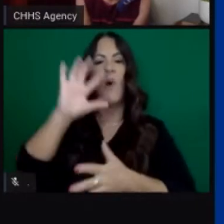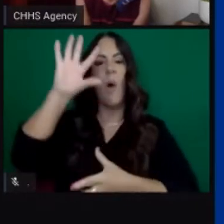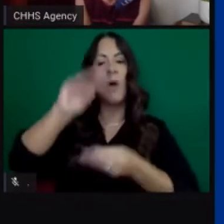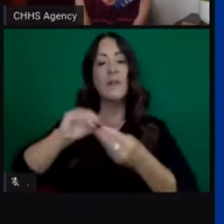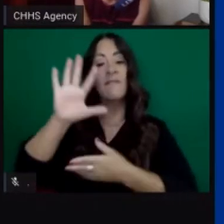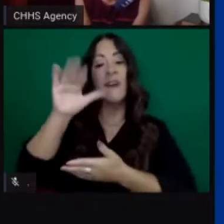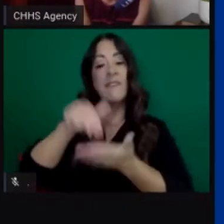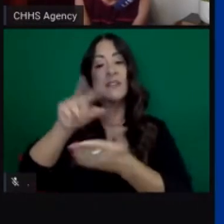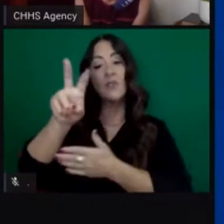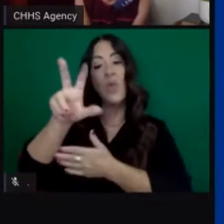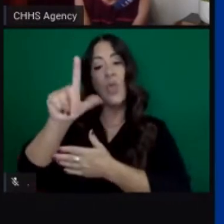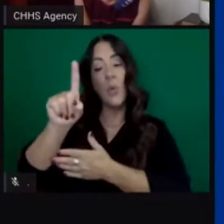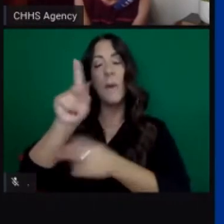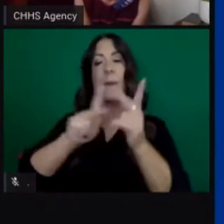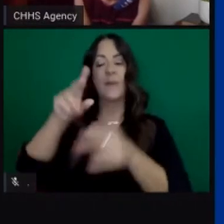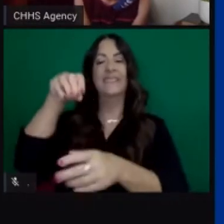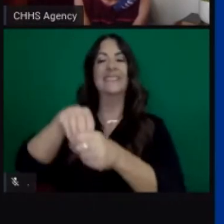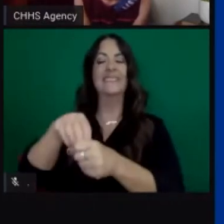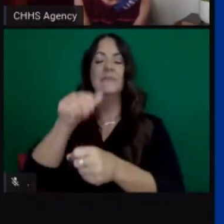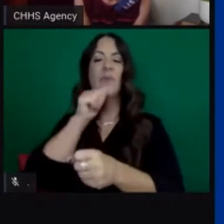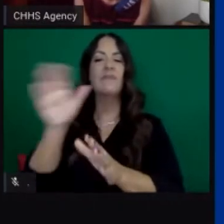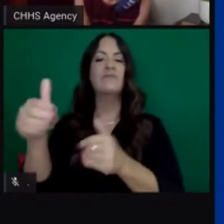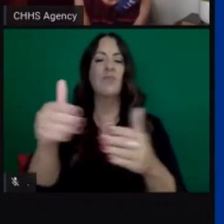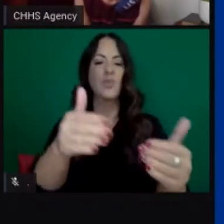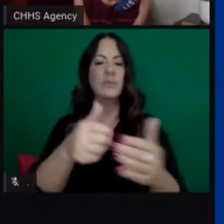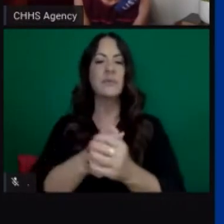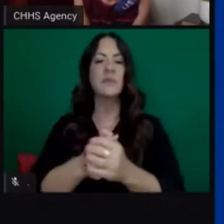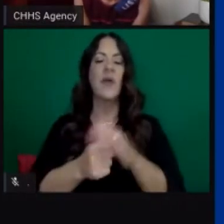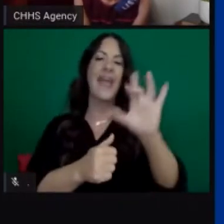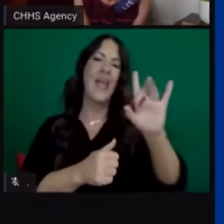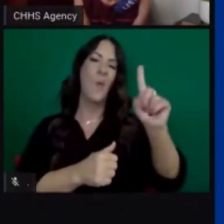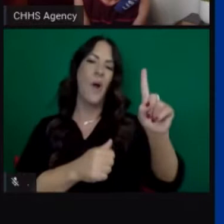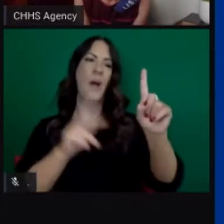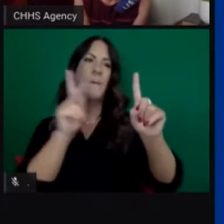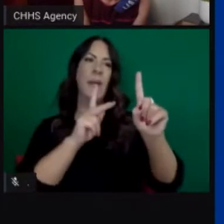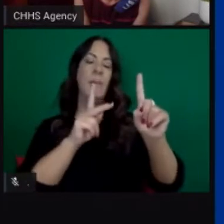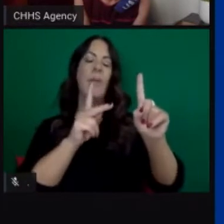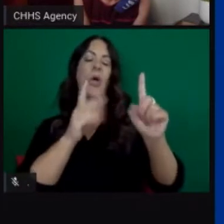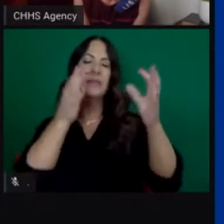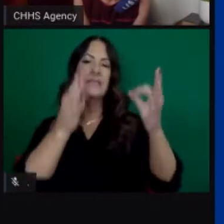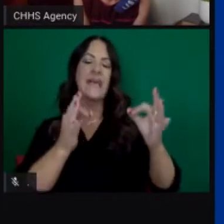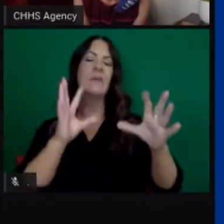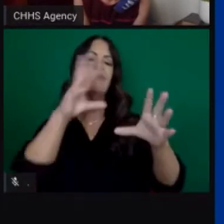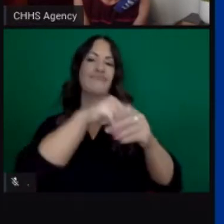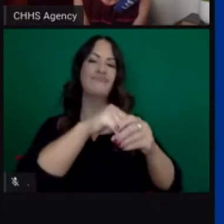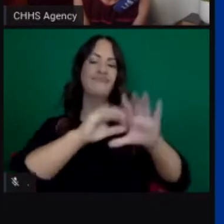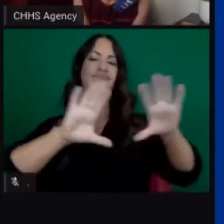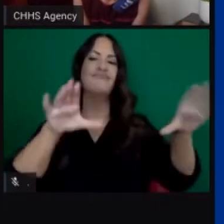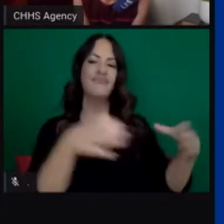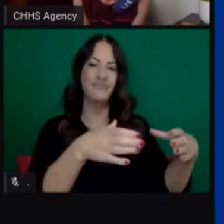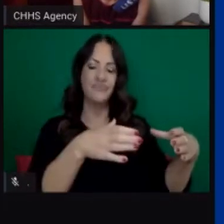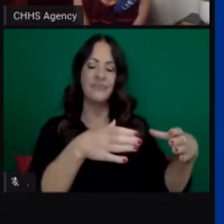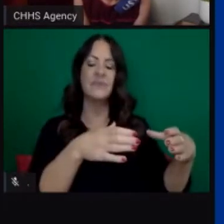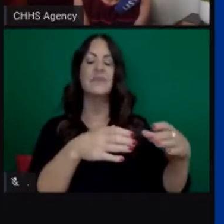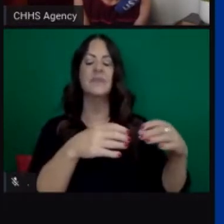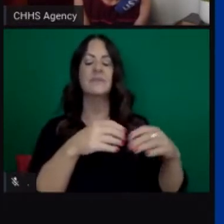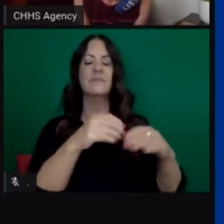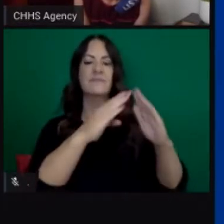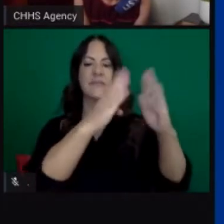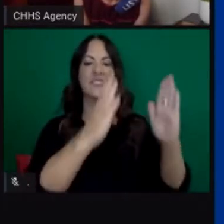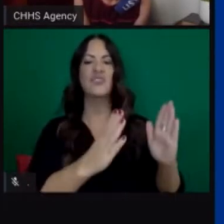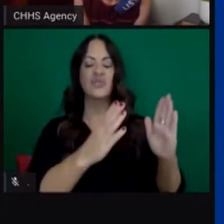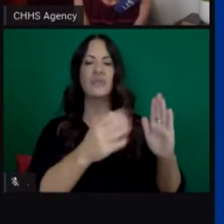shelters and only 81 are in congregate shelters. And again, this is really a way we are able to get people safely